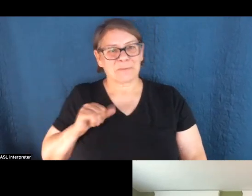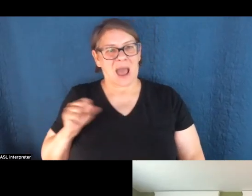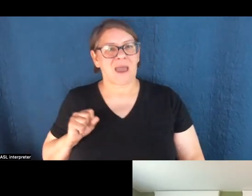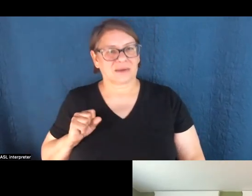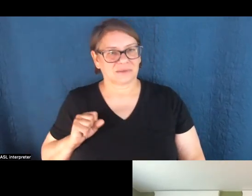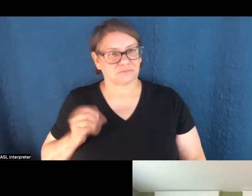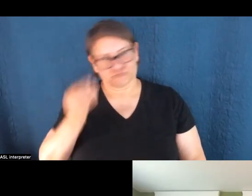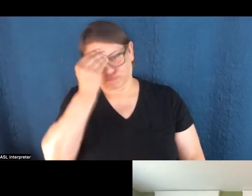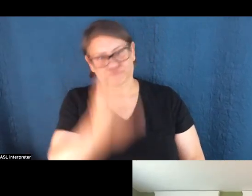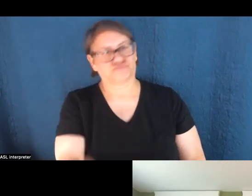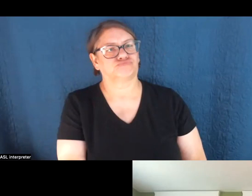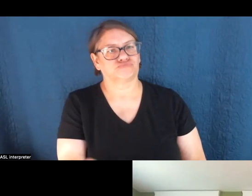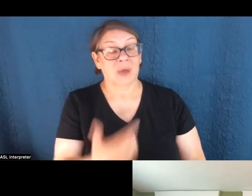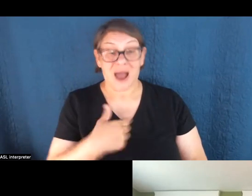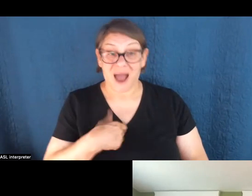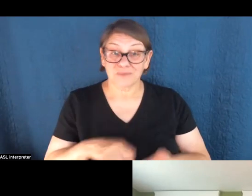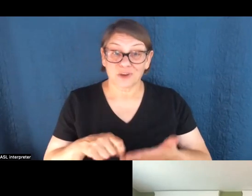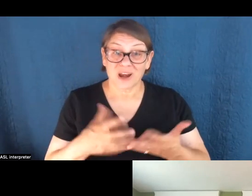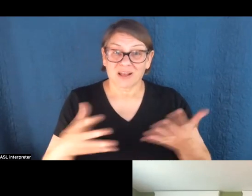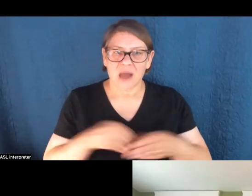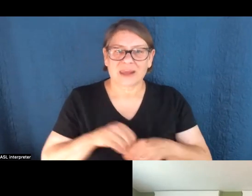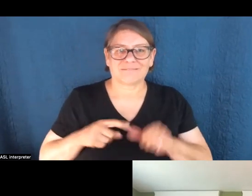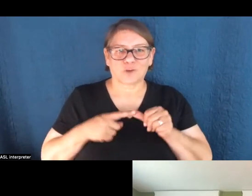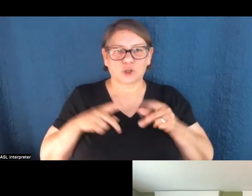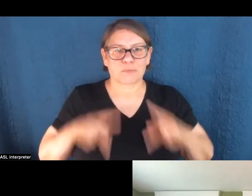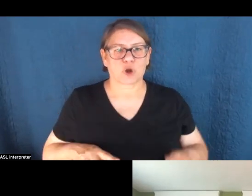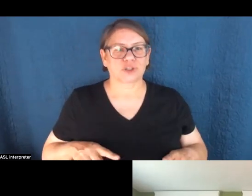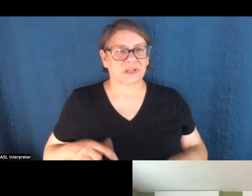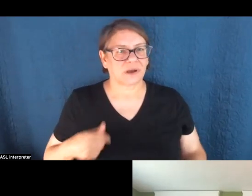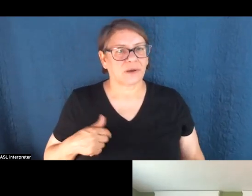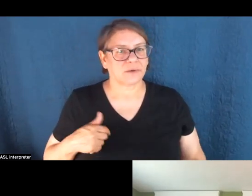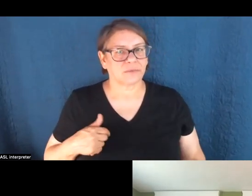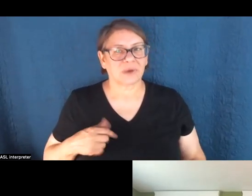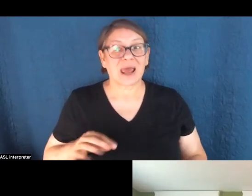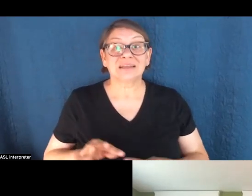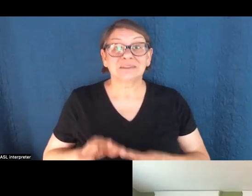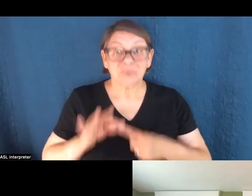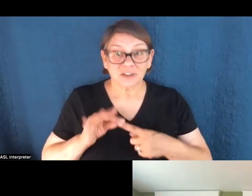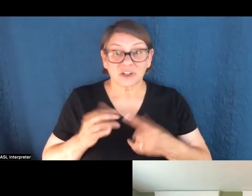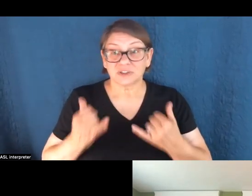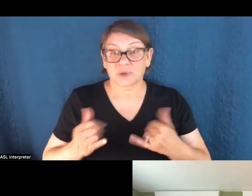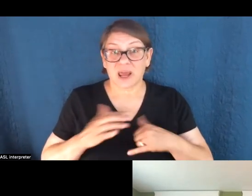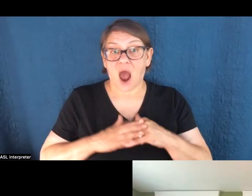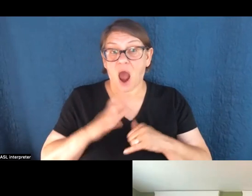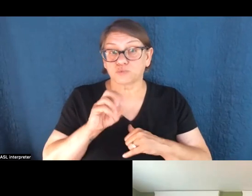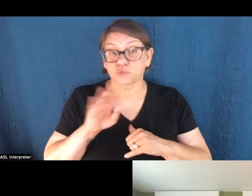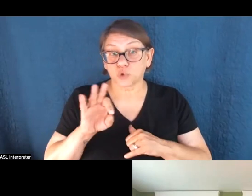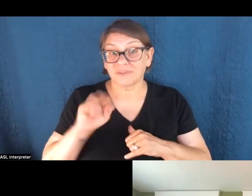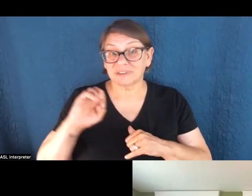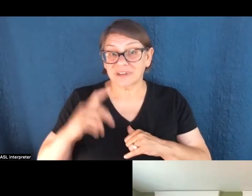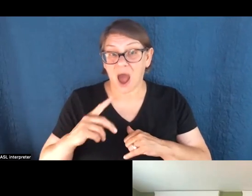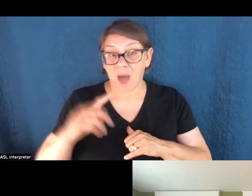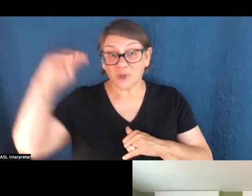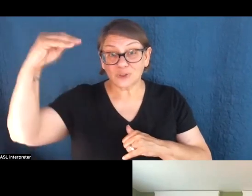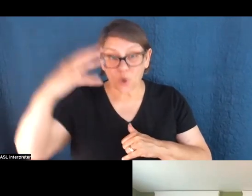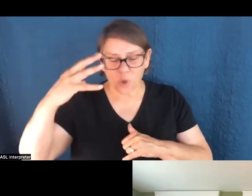Um, you know, I, I, I've been writing a lot in first person, um, especially the piece I have today on rooftop solar, really like just sort of trying to